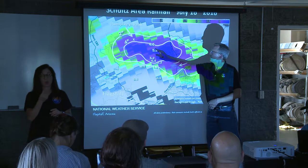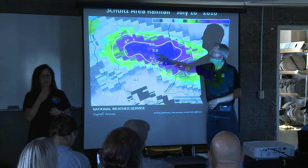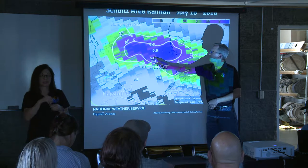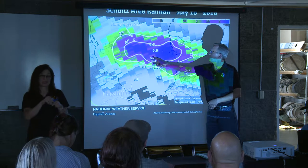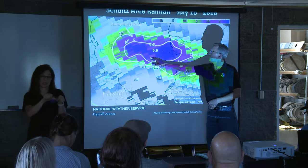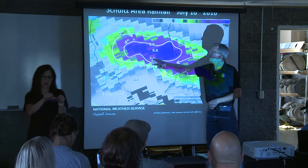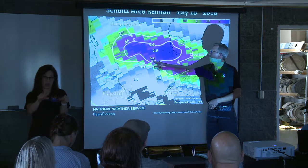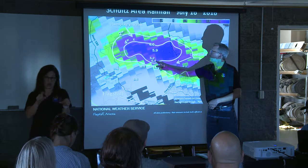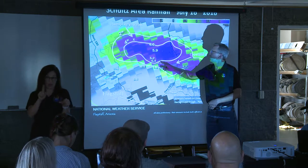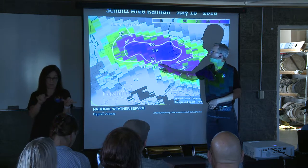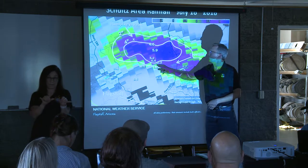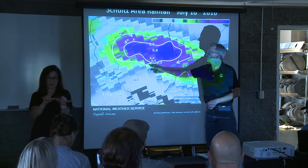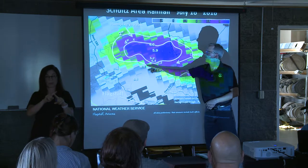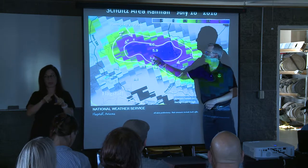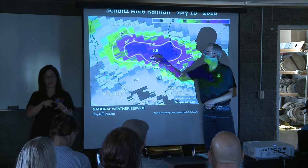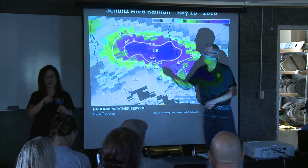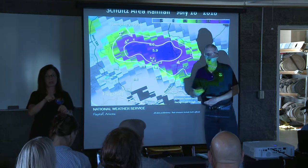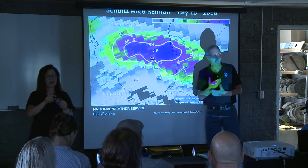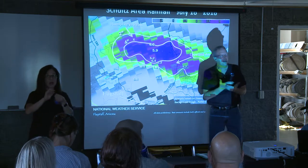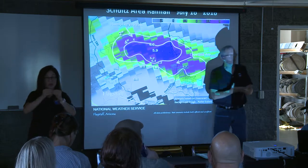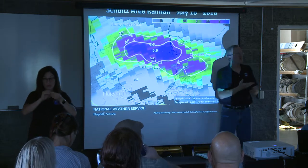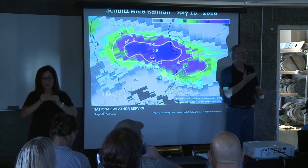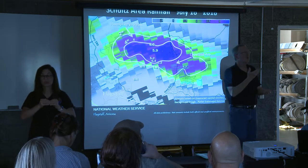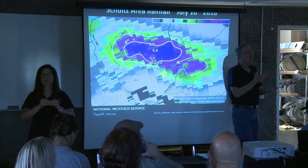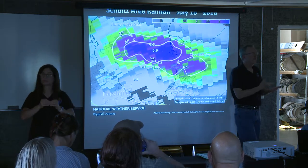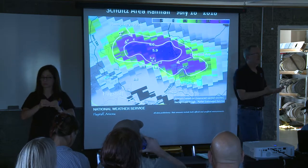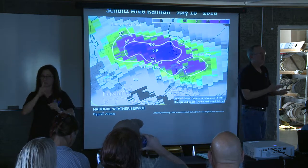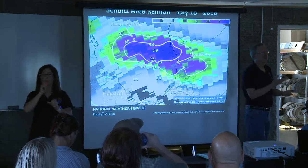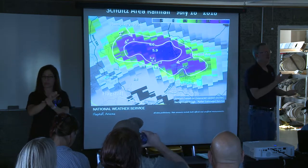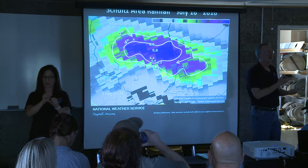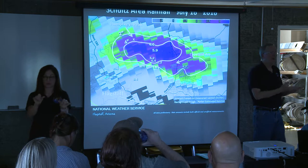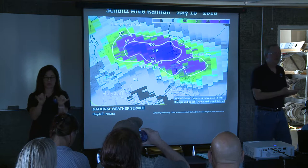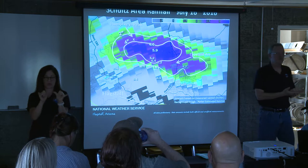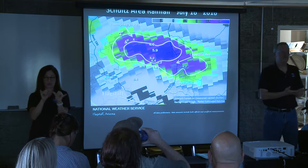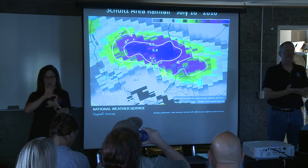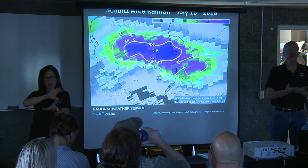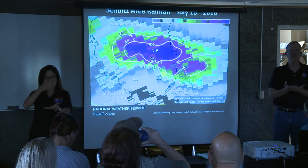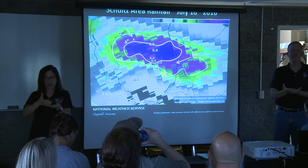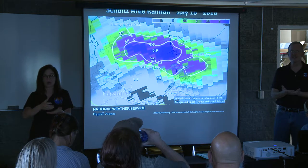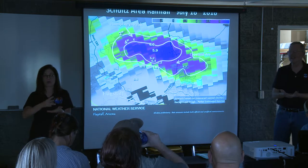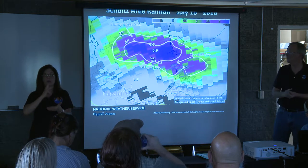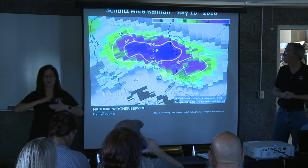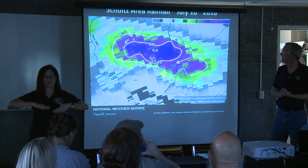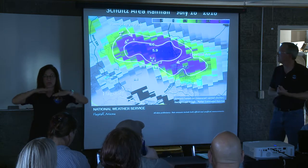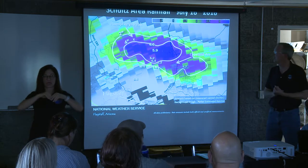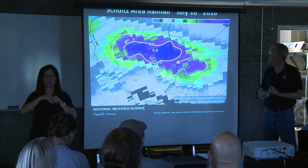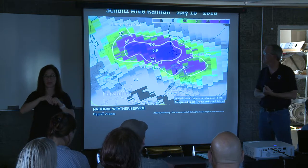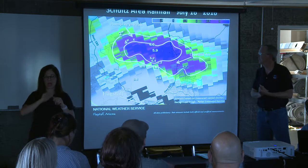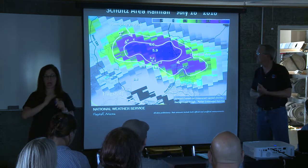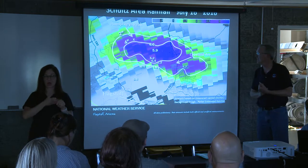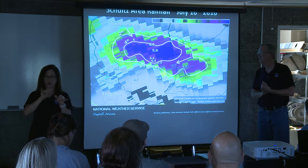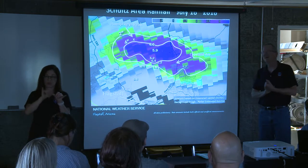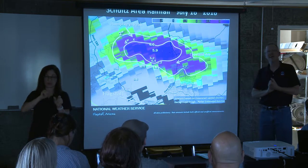these point values here are actual measured amounts amounts in the gauges that we